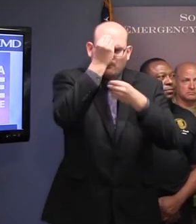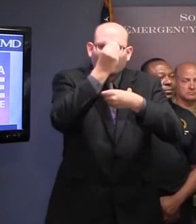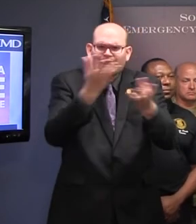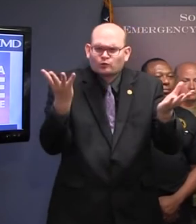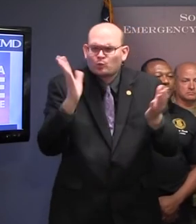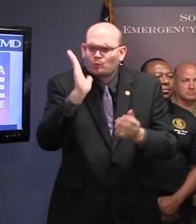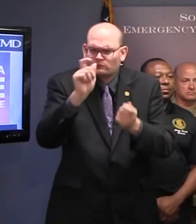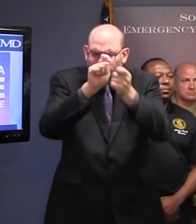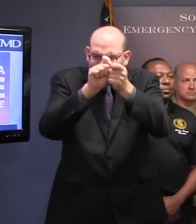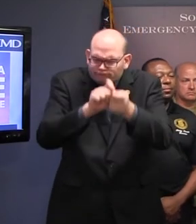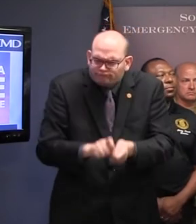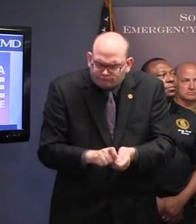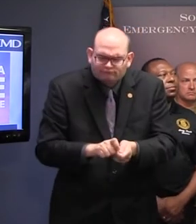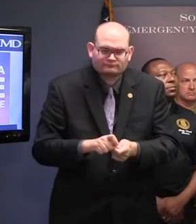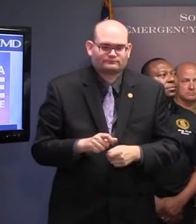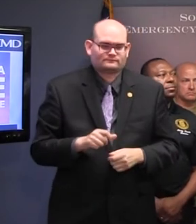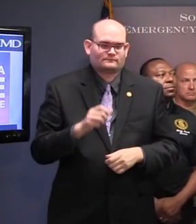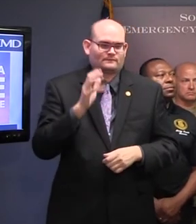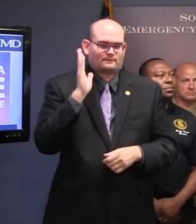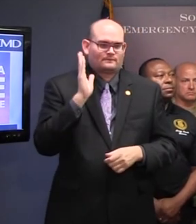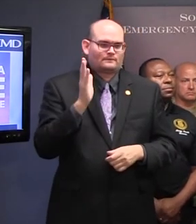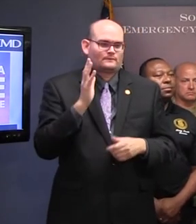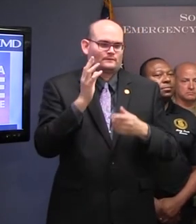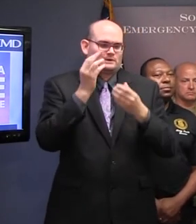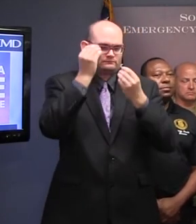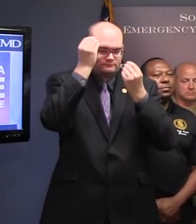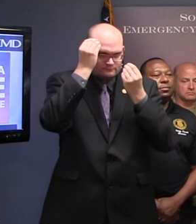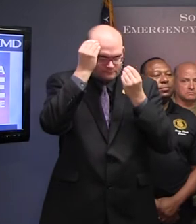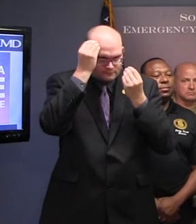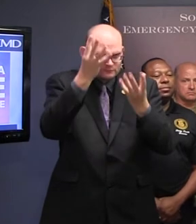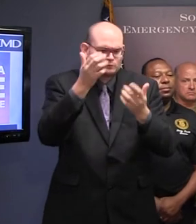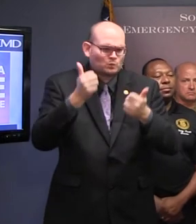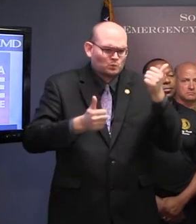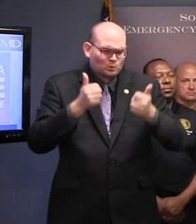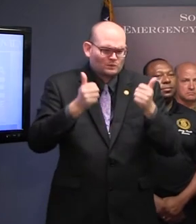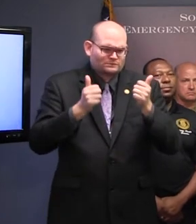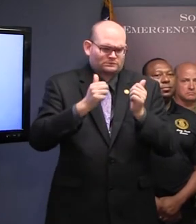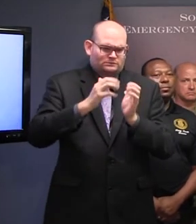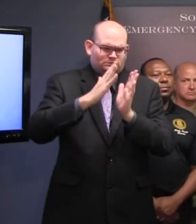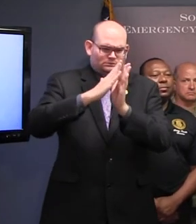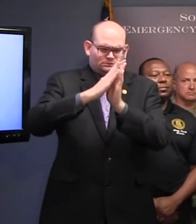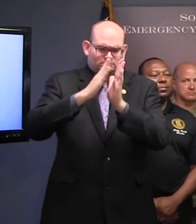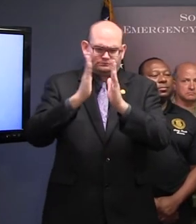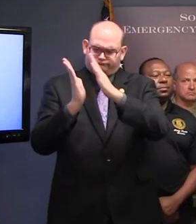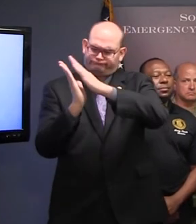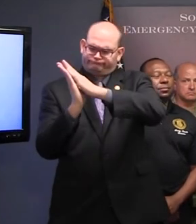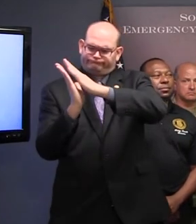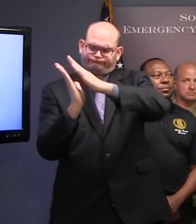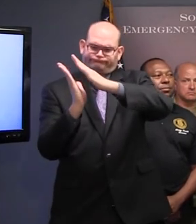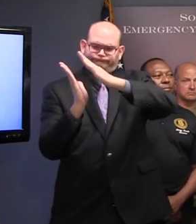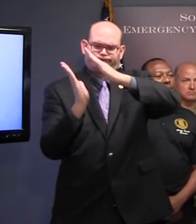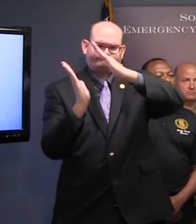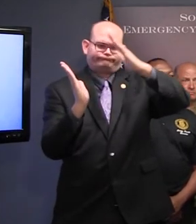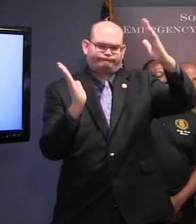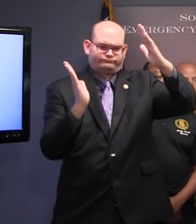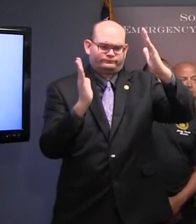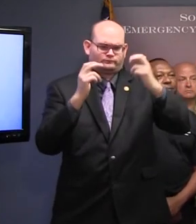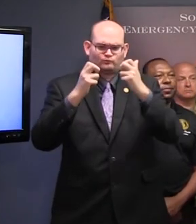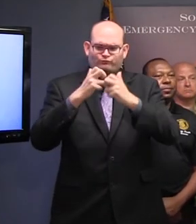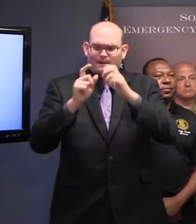the best information at the time of where the trouble is going to be, influenced by the storm.